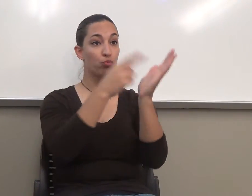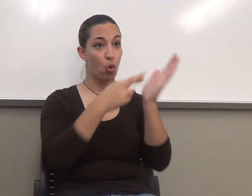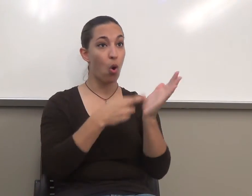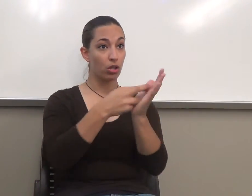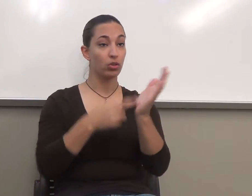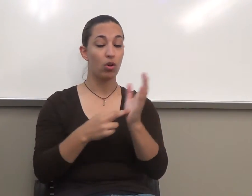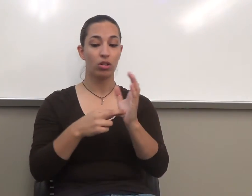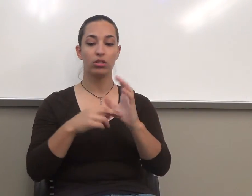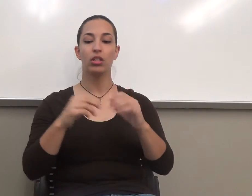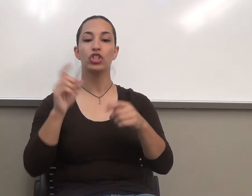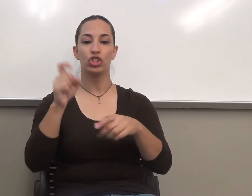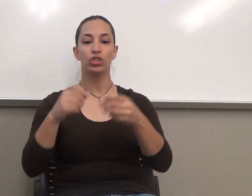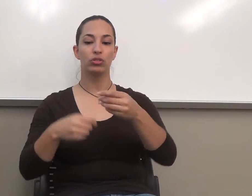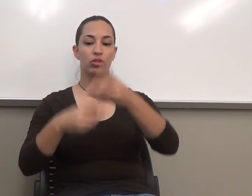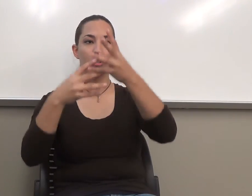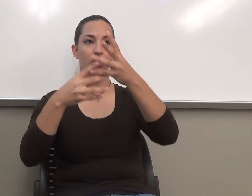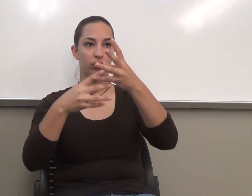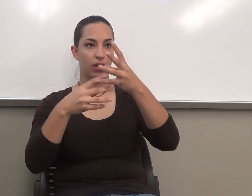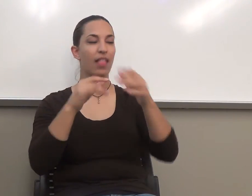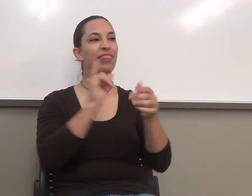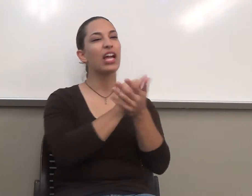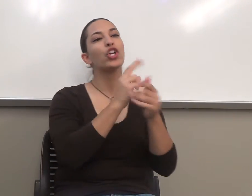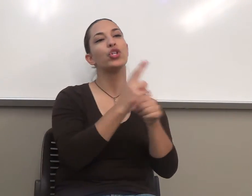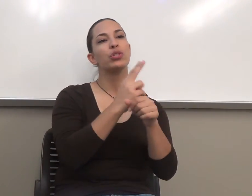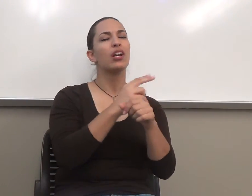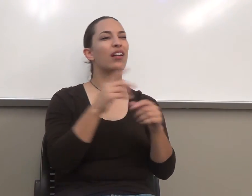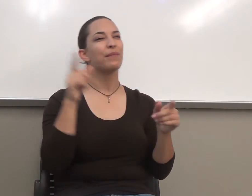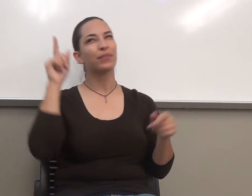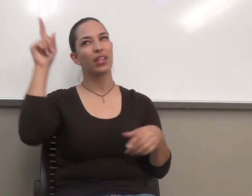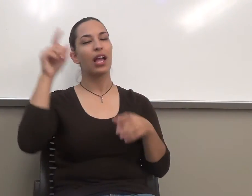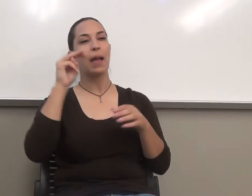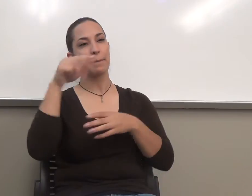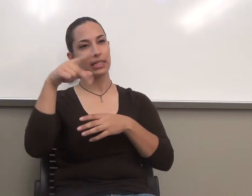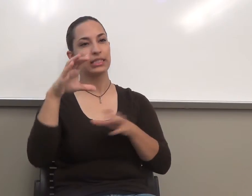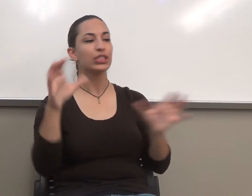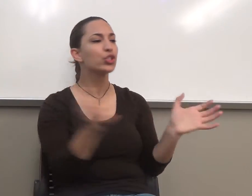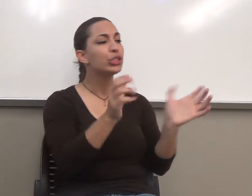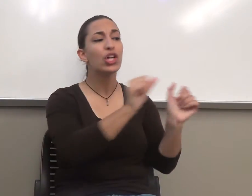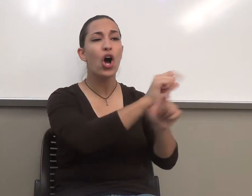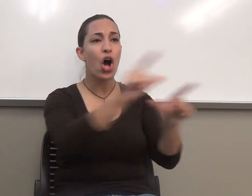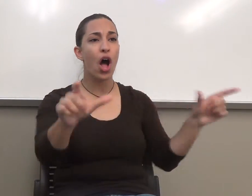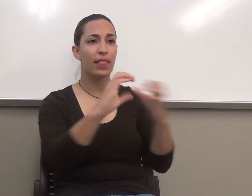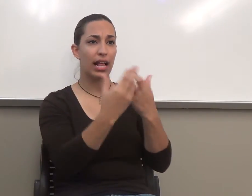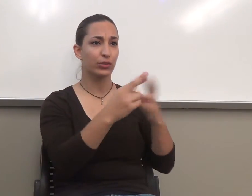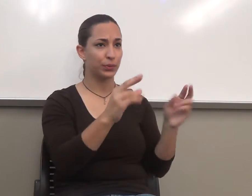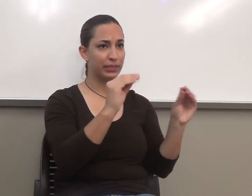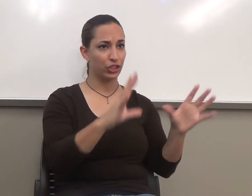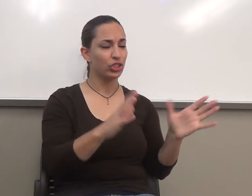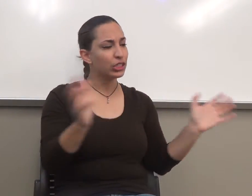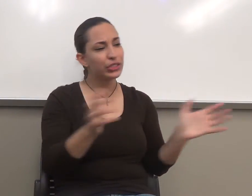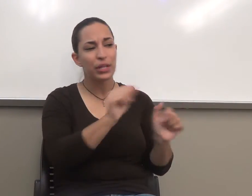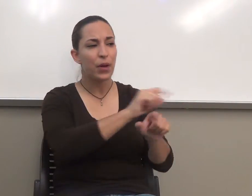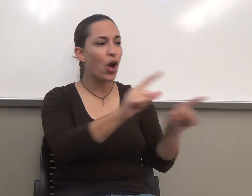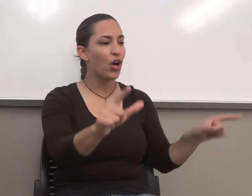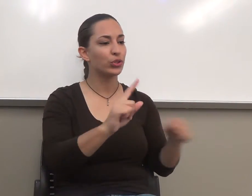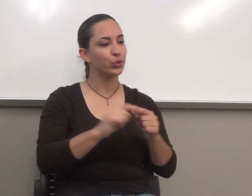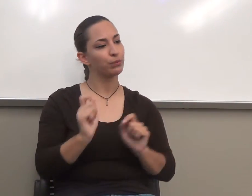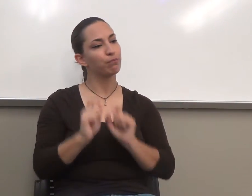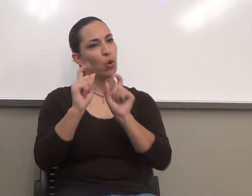all the classroom teachers to put something up here. Pardon me to say, hey, I know that a